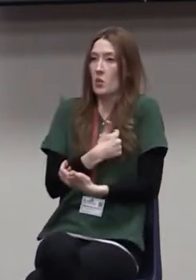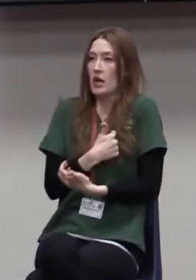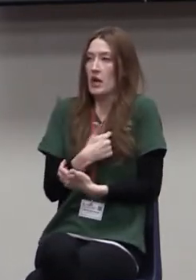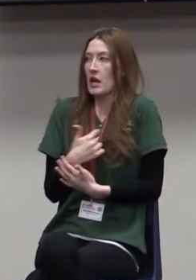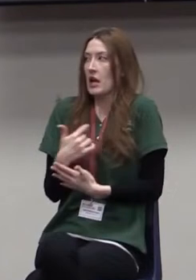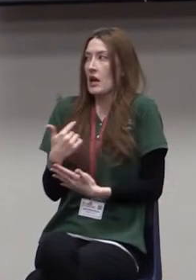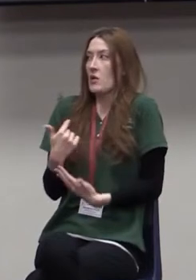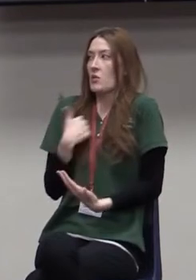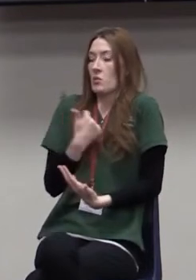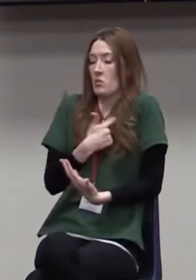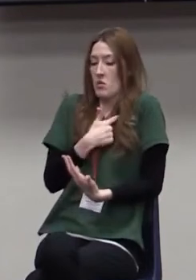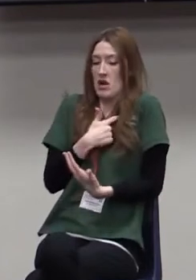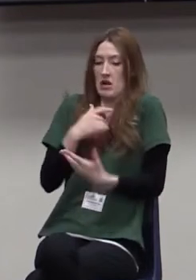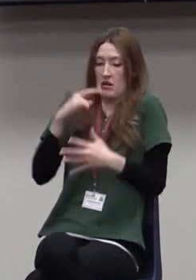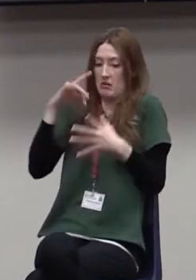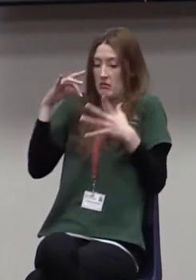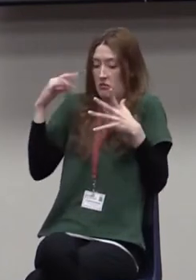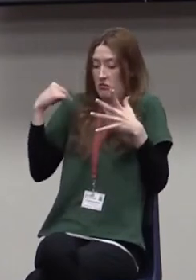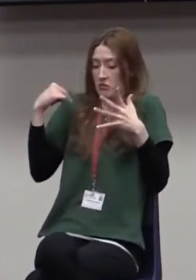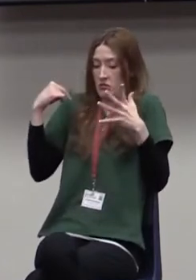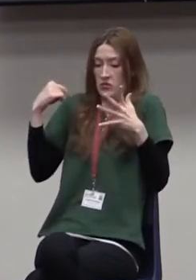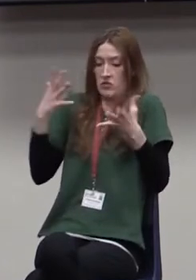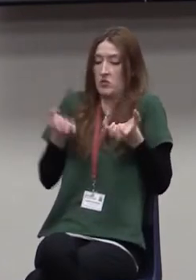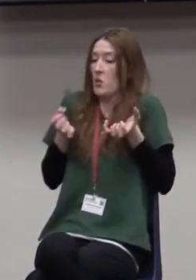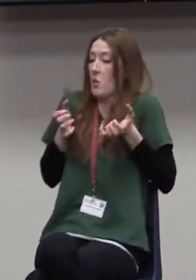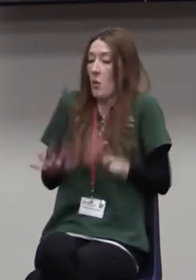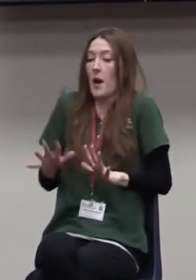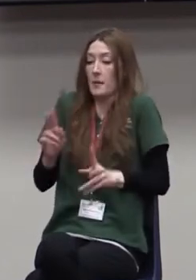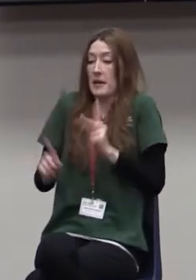with trying to keep people from leaving.